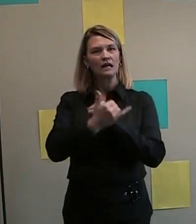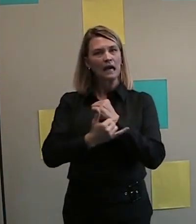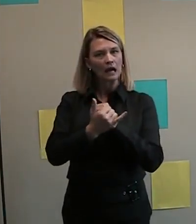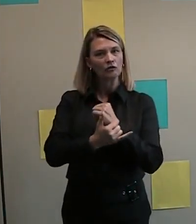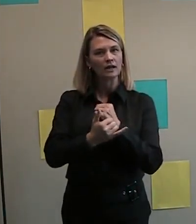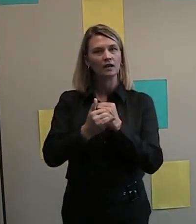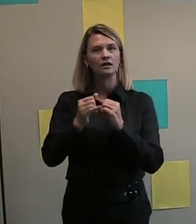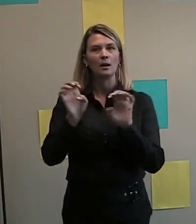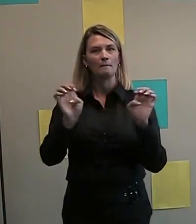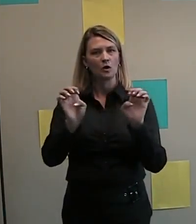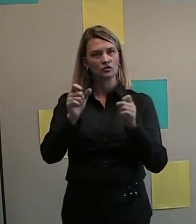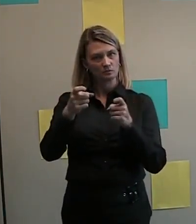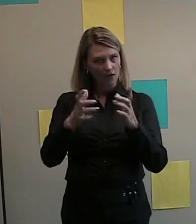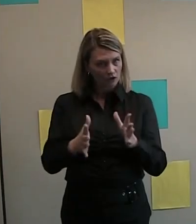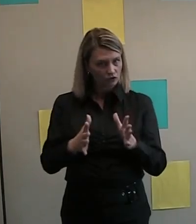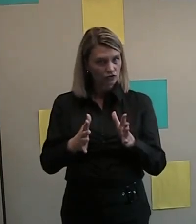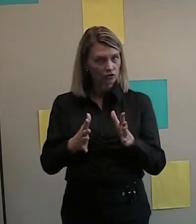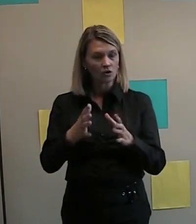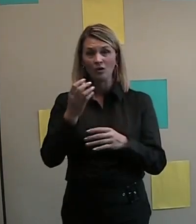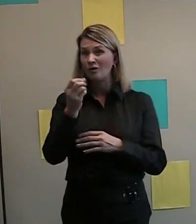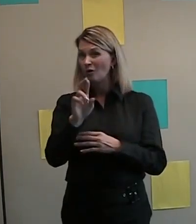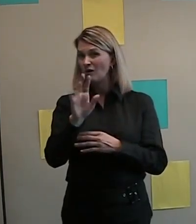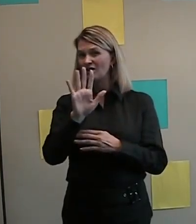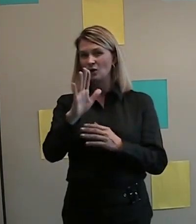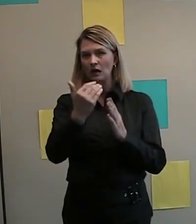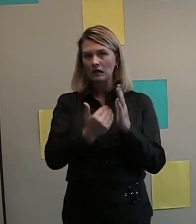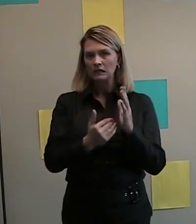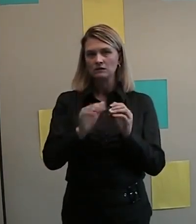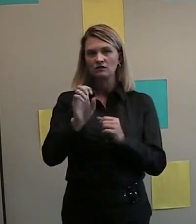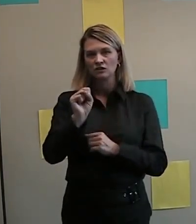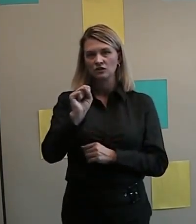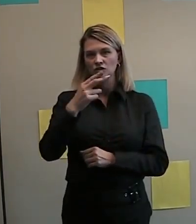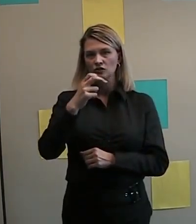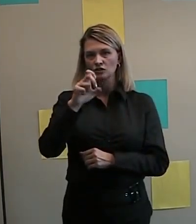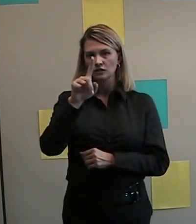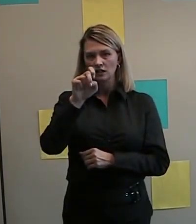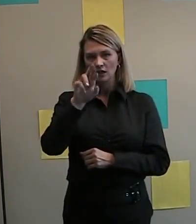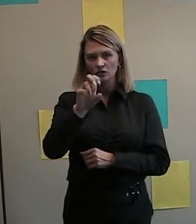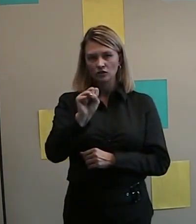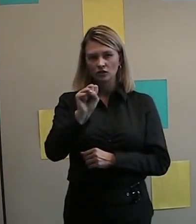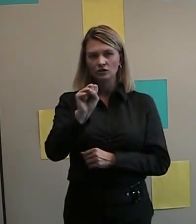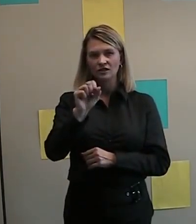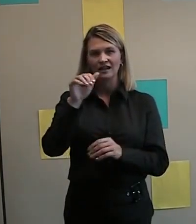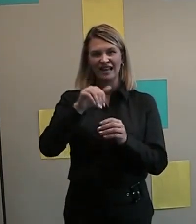or find a list of shelters in each county.